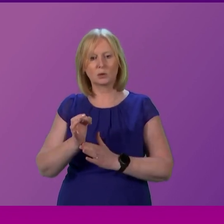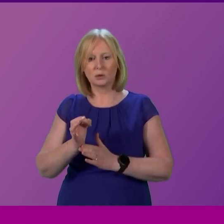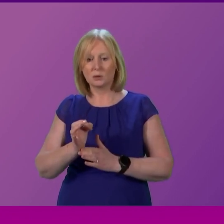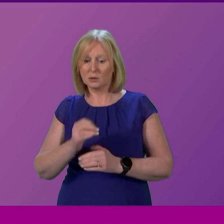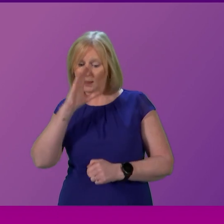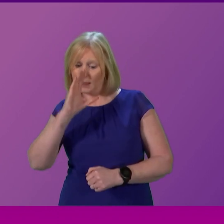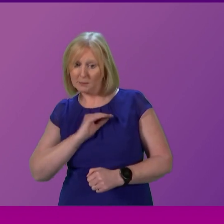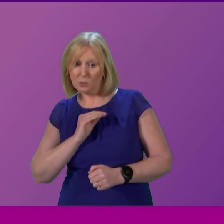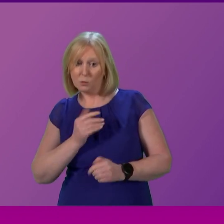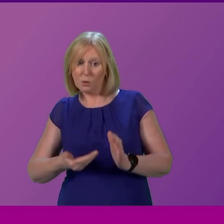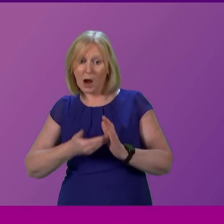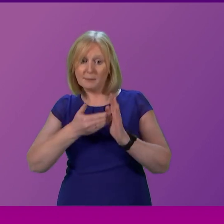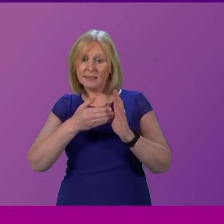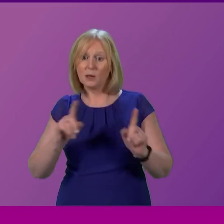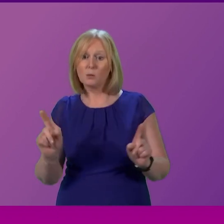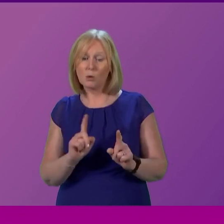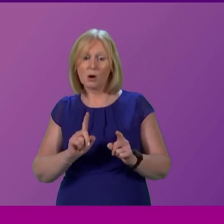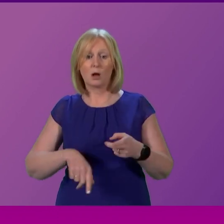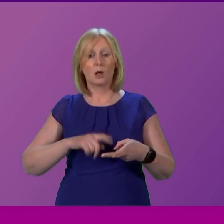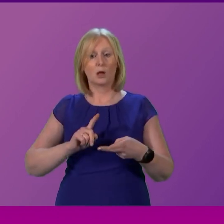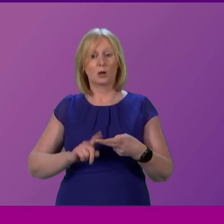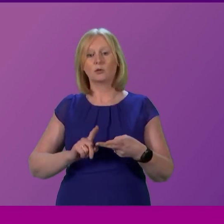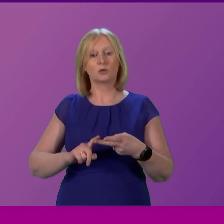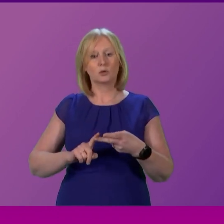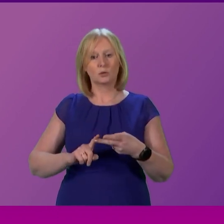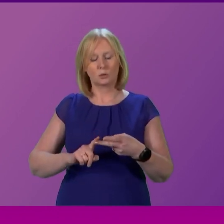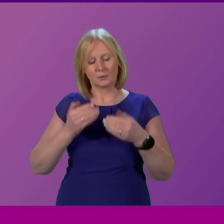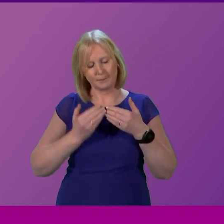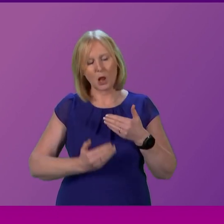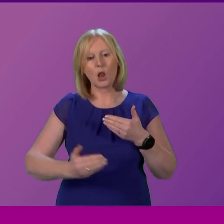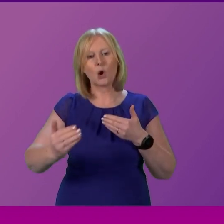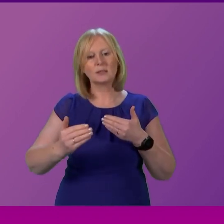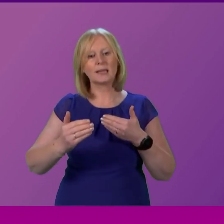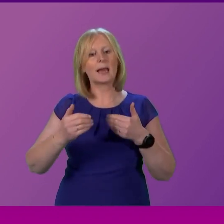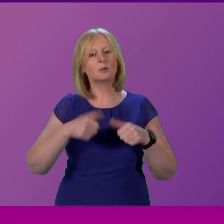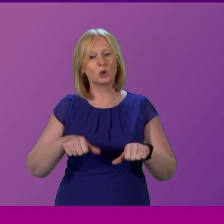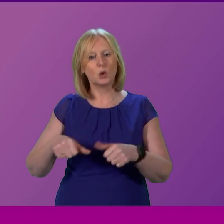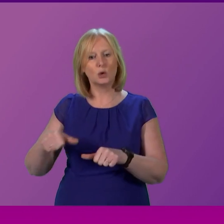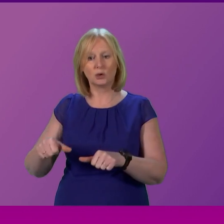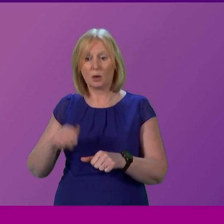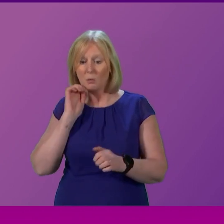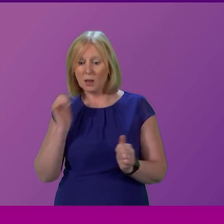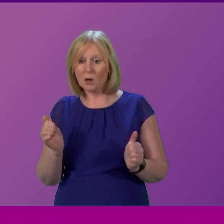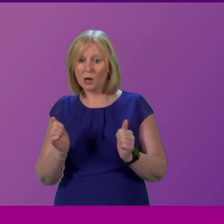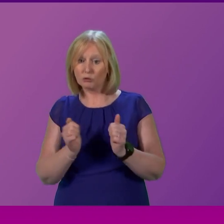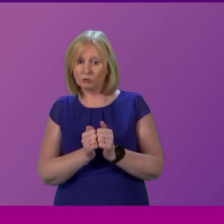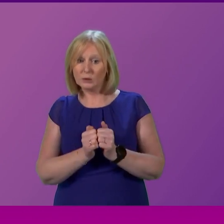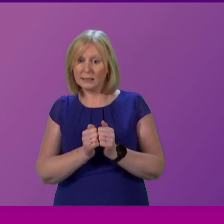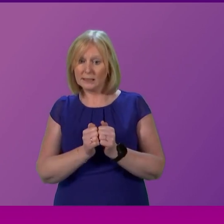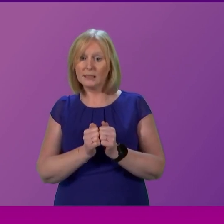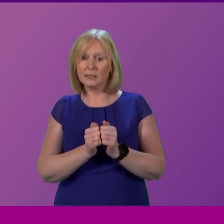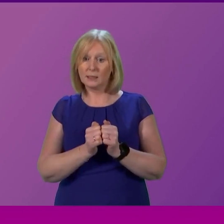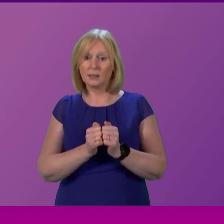secretary update on that and as well as the immediate action we need we need long-term solutions so will he agree will the BME and others